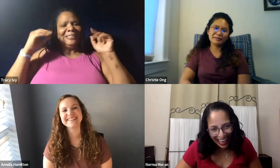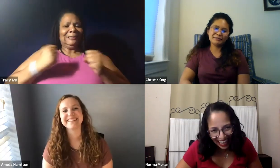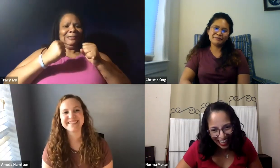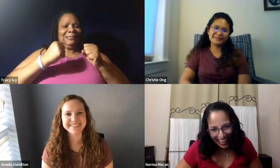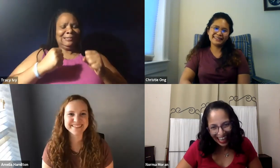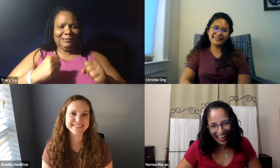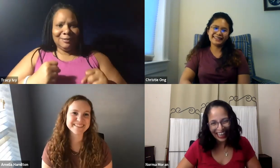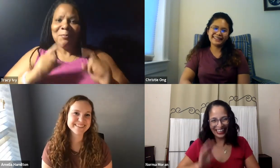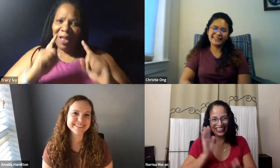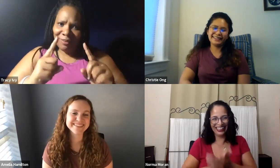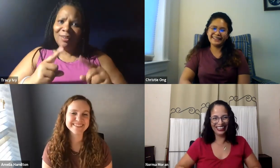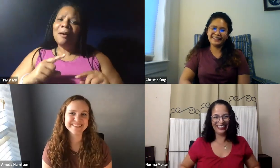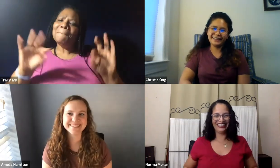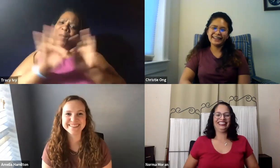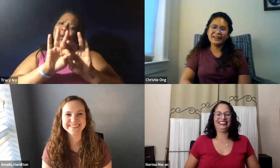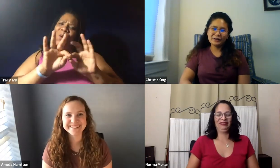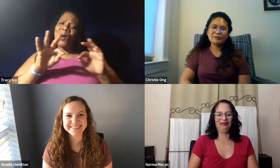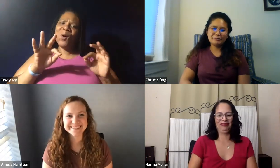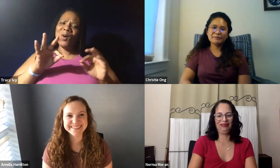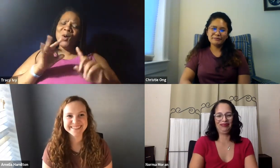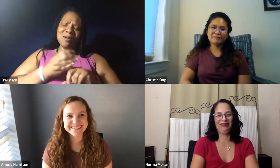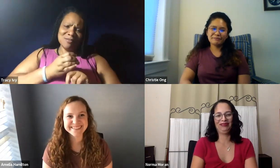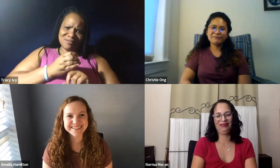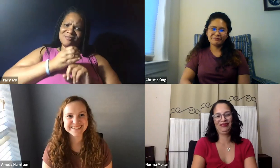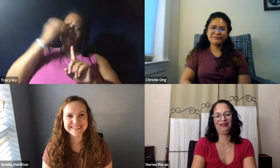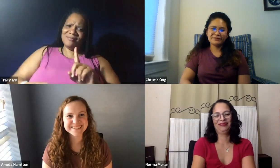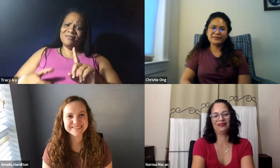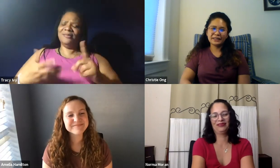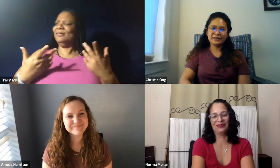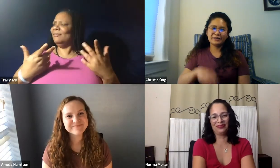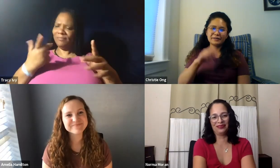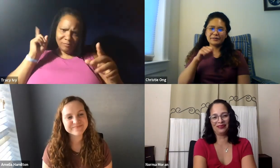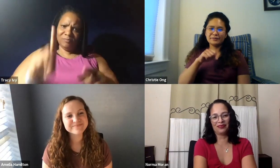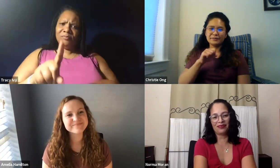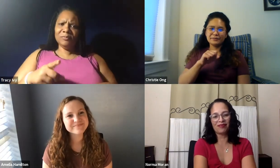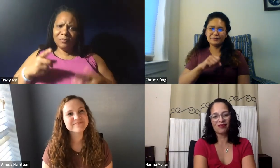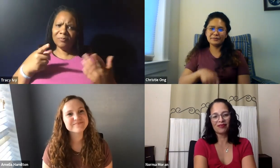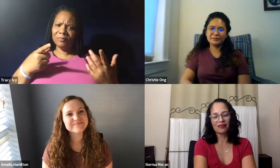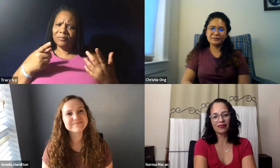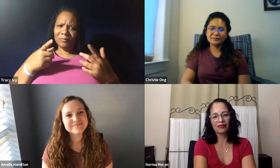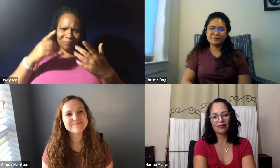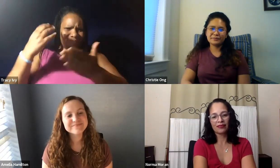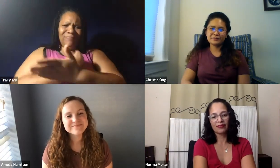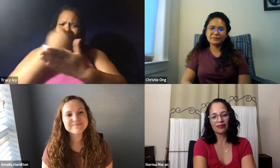I'm like, I have never been good at math, and I'm still not, but I wish I had taken advantage of those tutors back in the day.